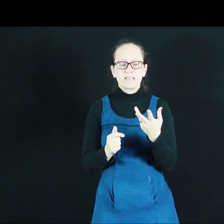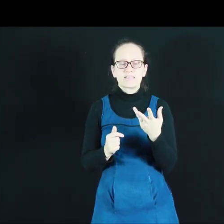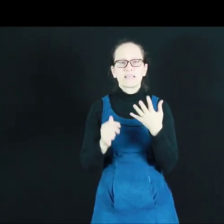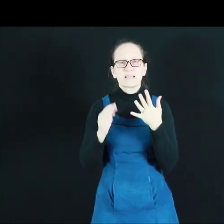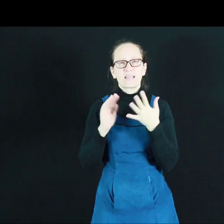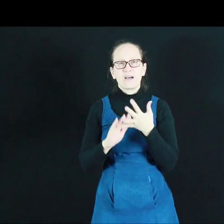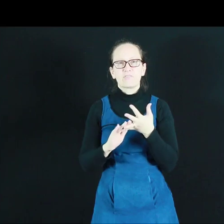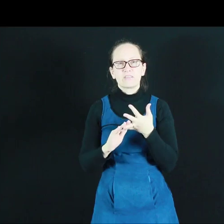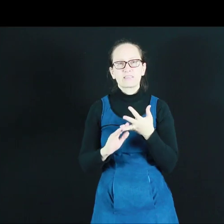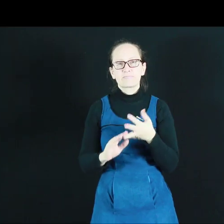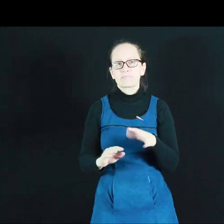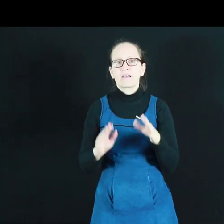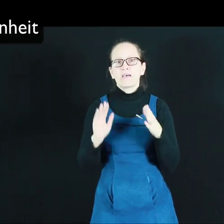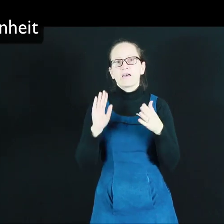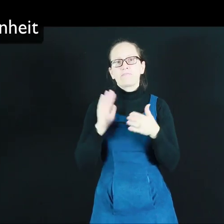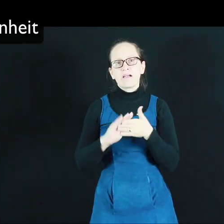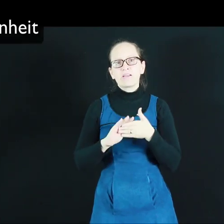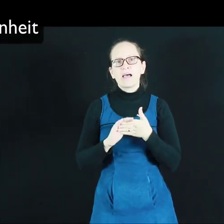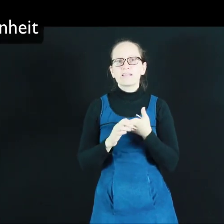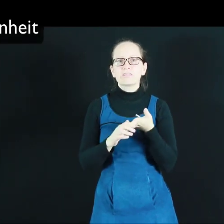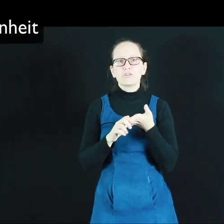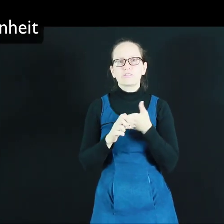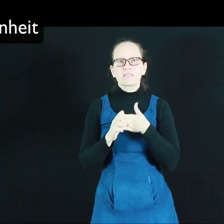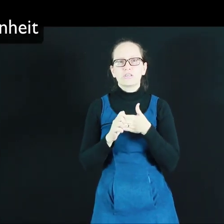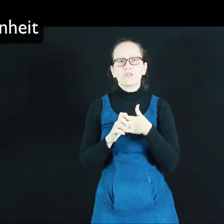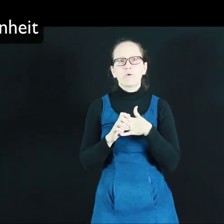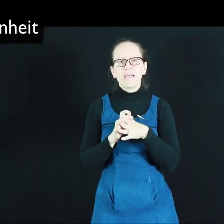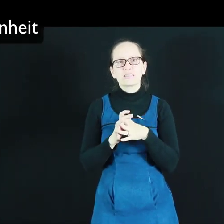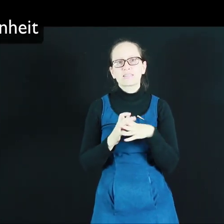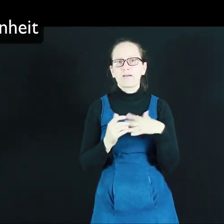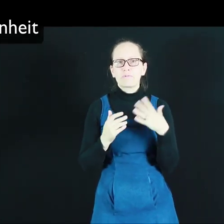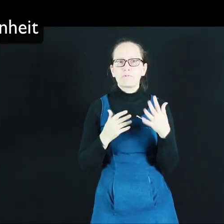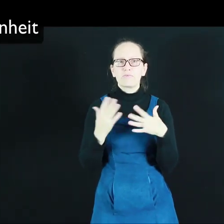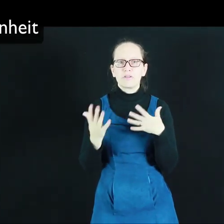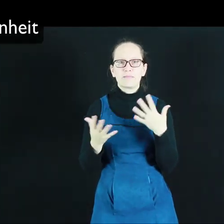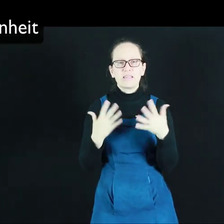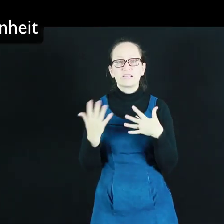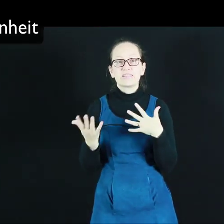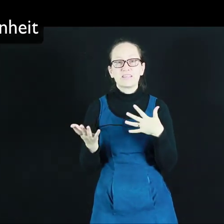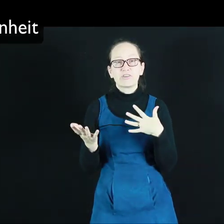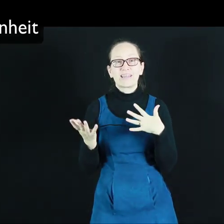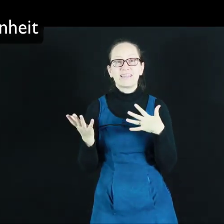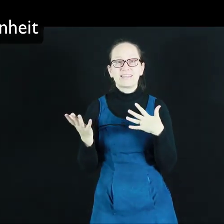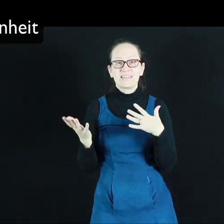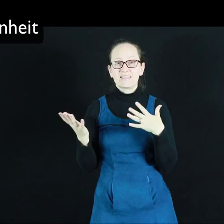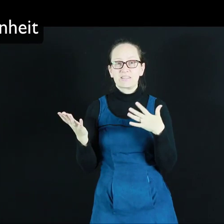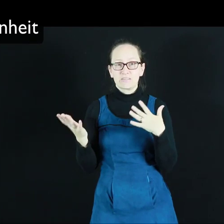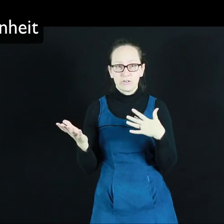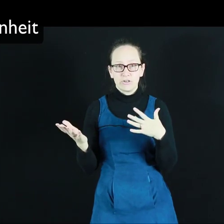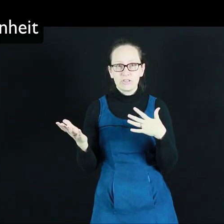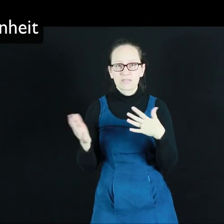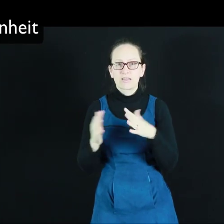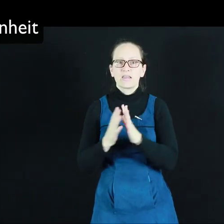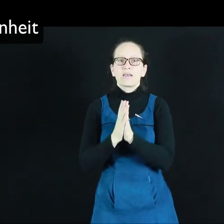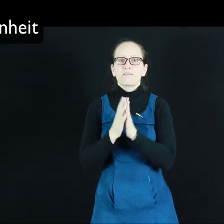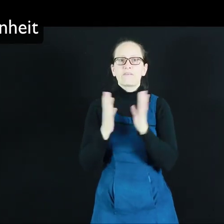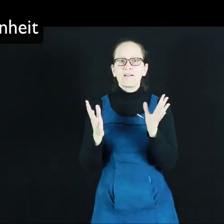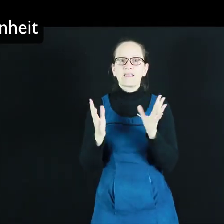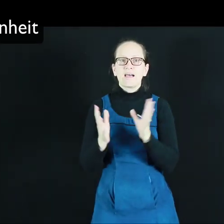and Kelvins. Fahrenheit is used in the US and we won't really be considering it in this course. Fahrenheit